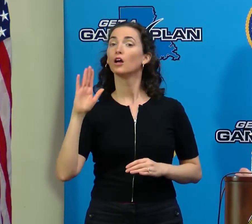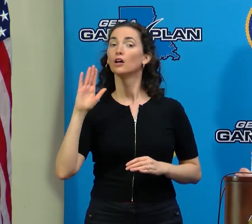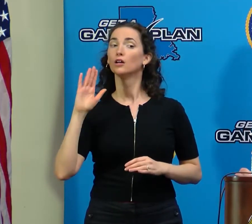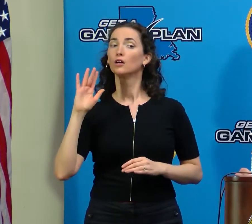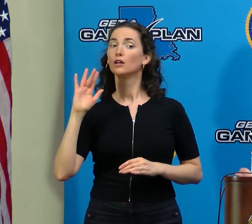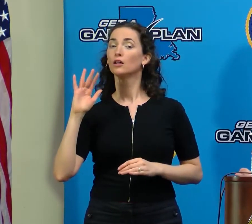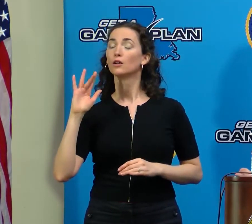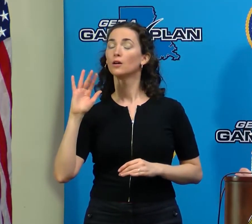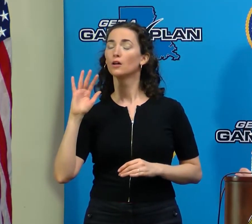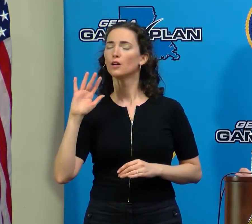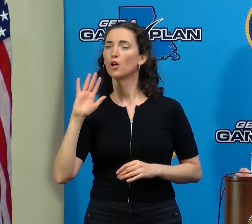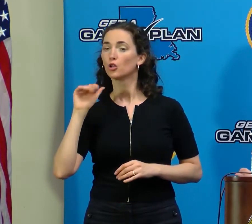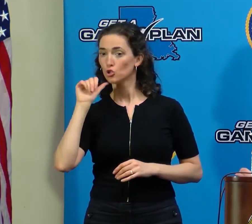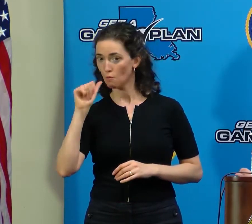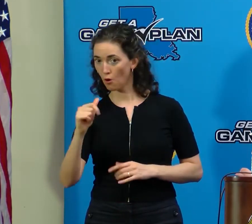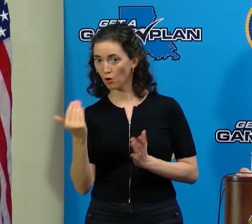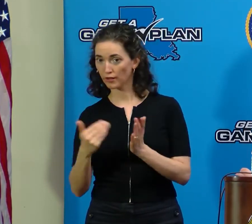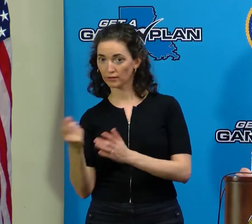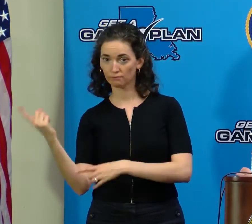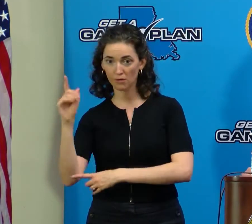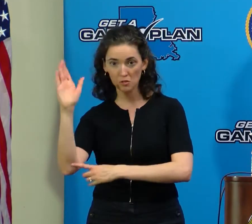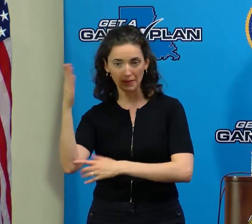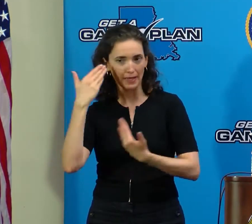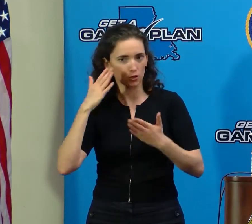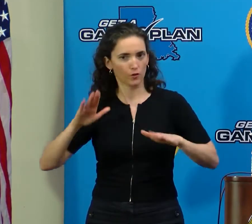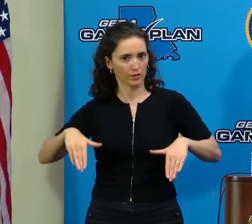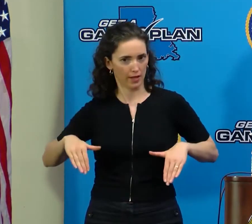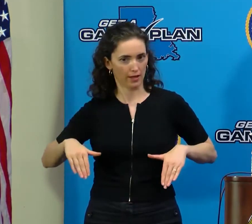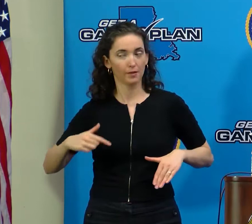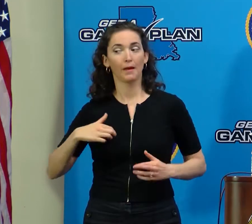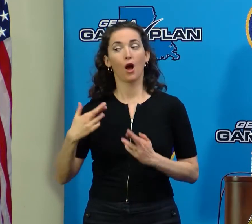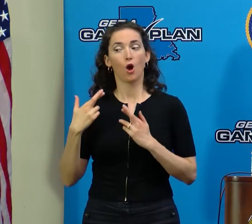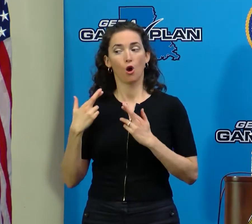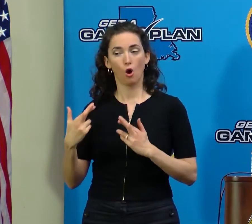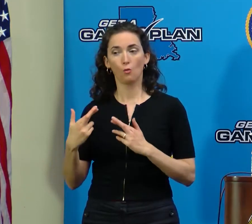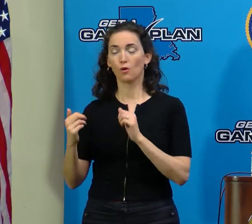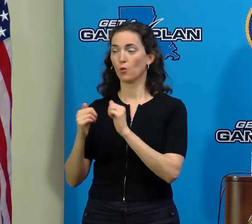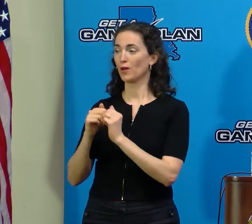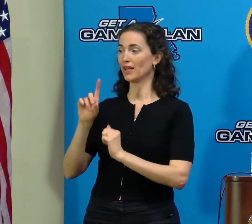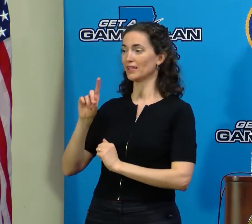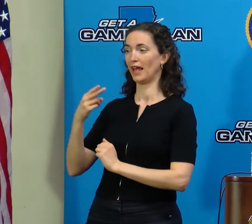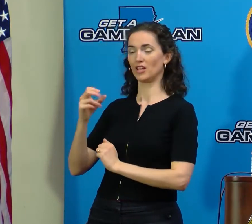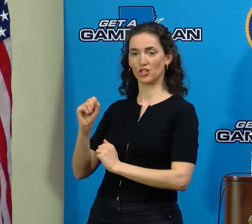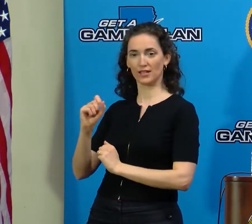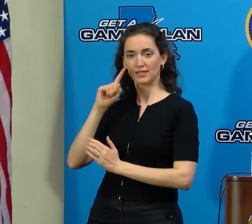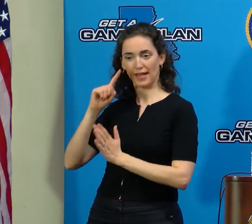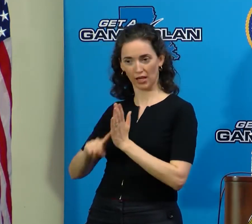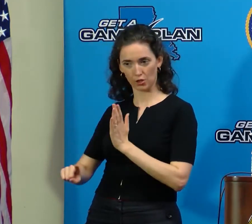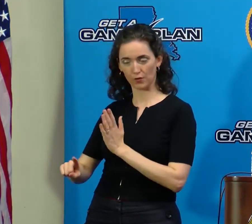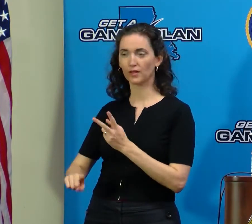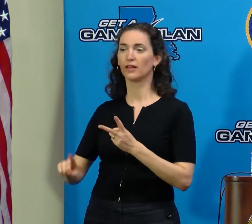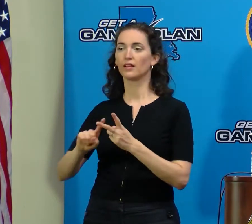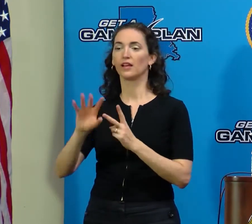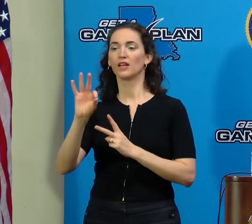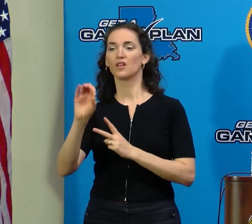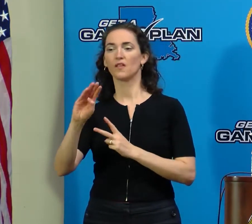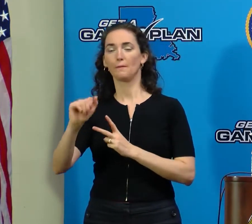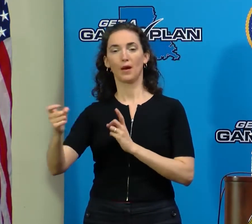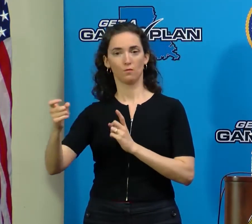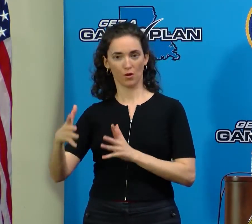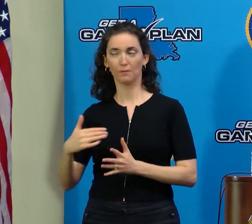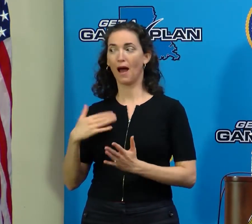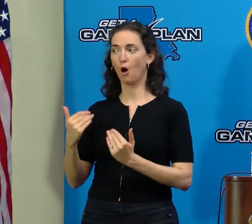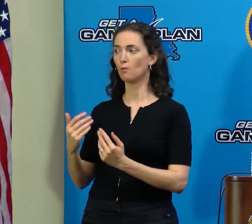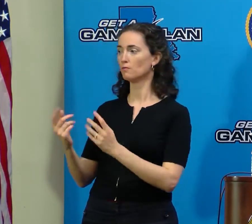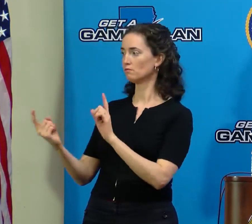conference tomorrow. I do hope to visit, as I said, with the DHS secretary and the FEMA administrator, and